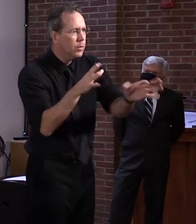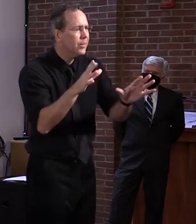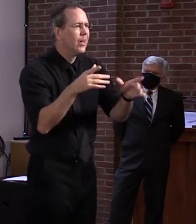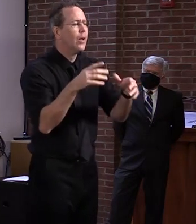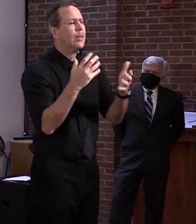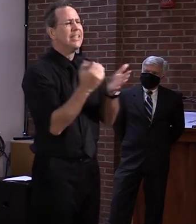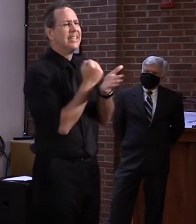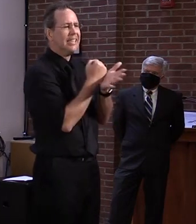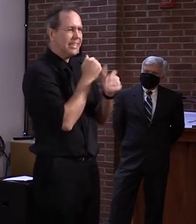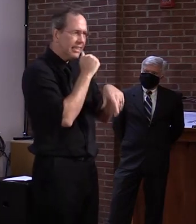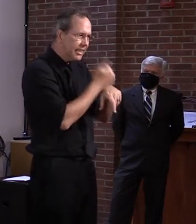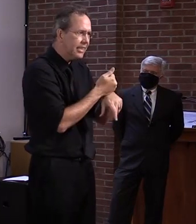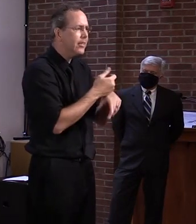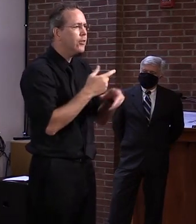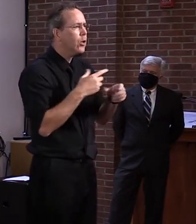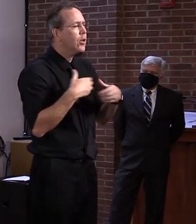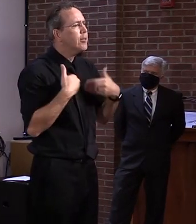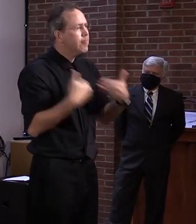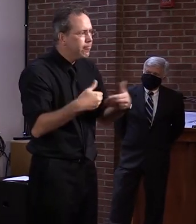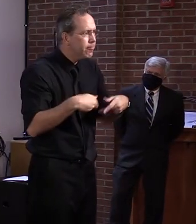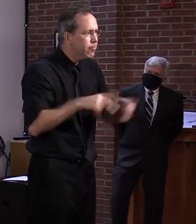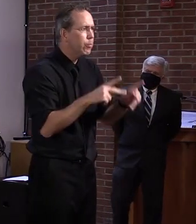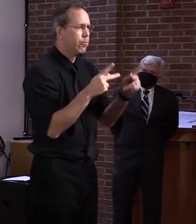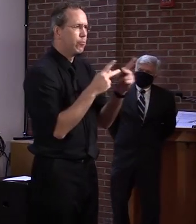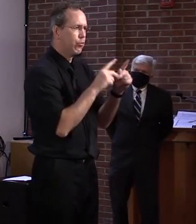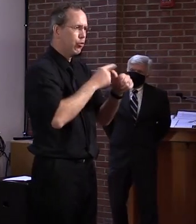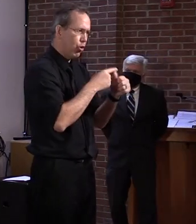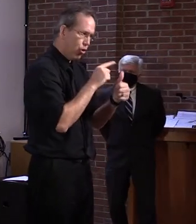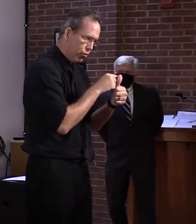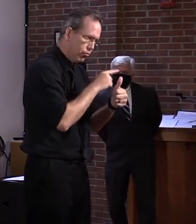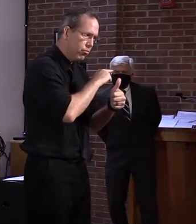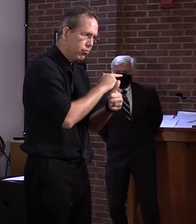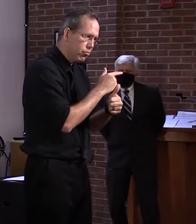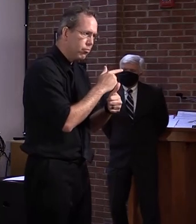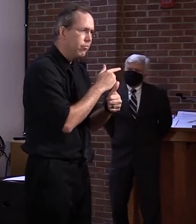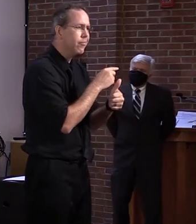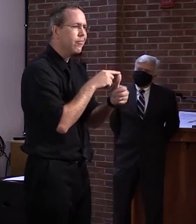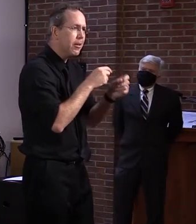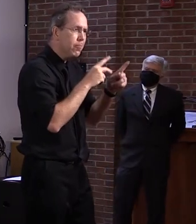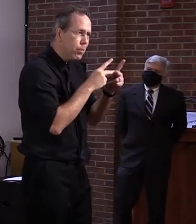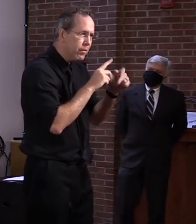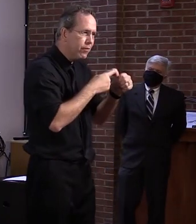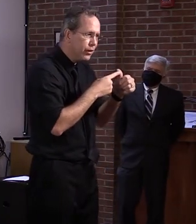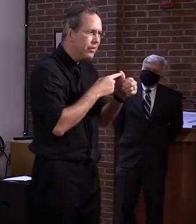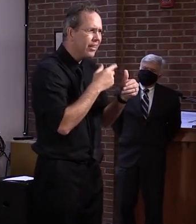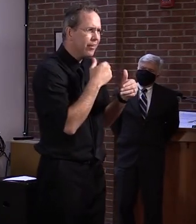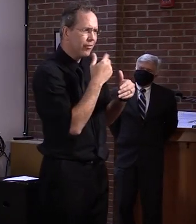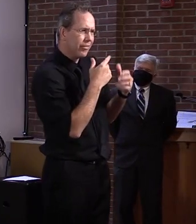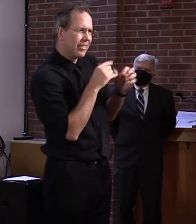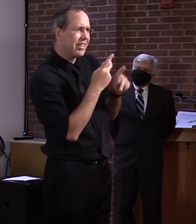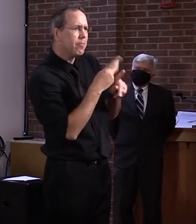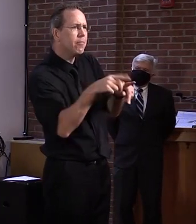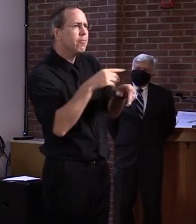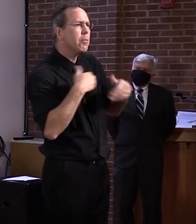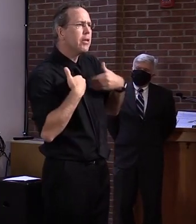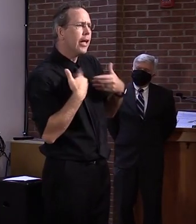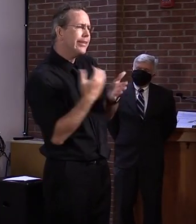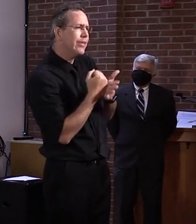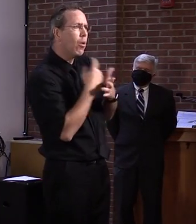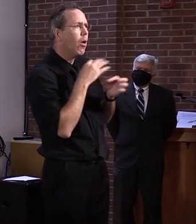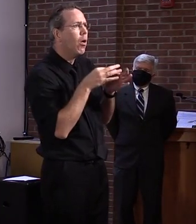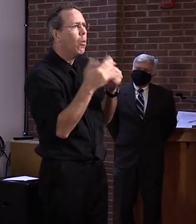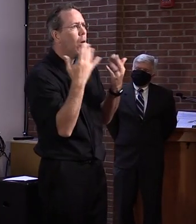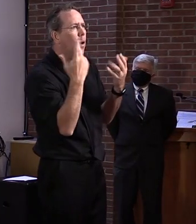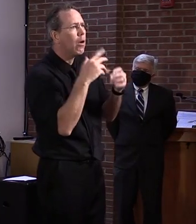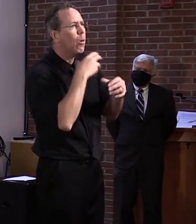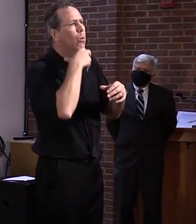while we were building and connecting with the multiple testing was to use the learning manual, which is